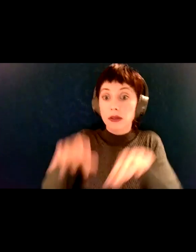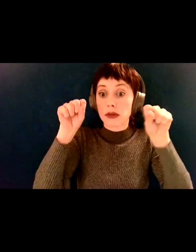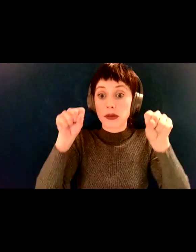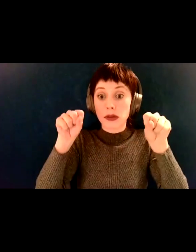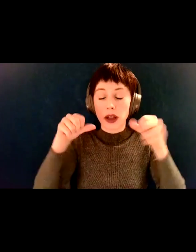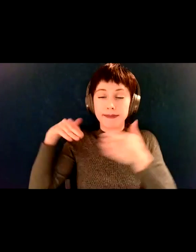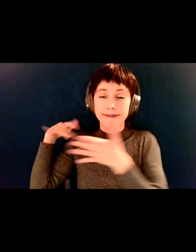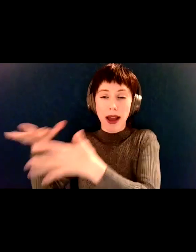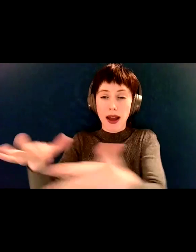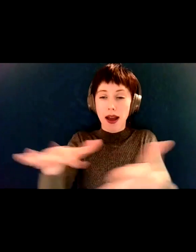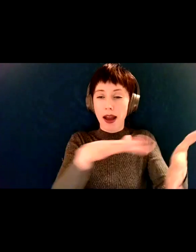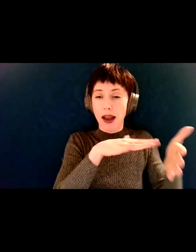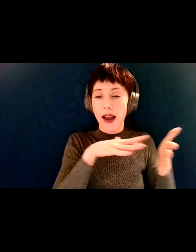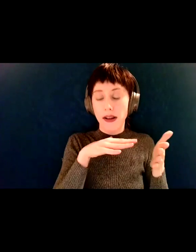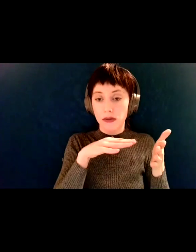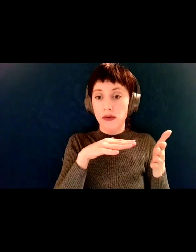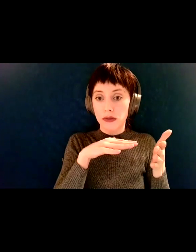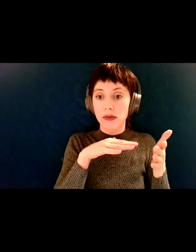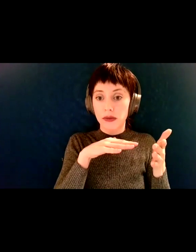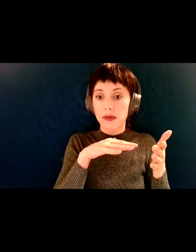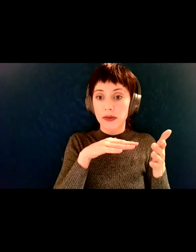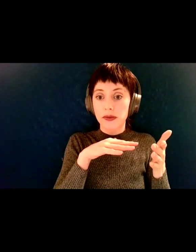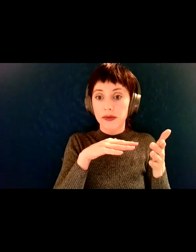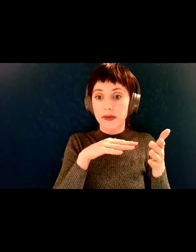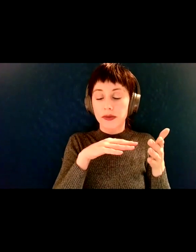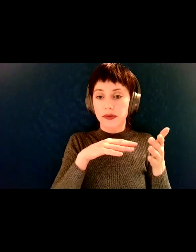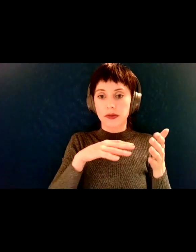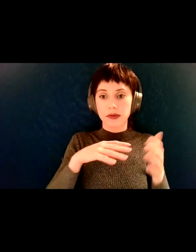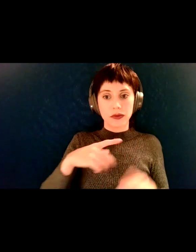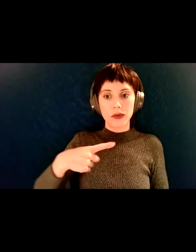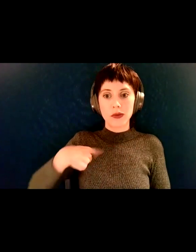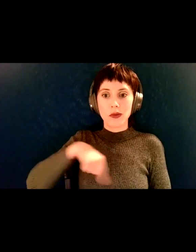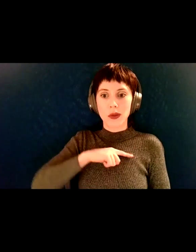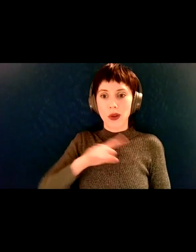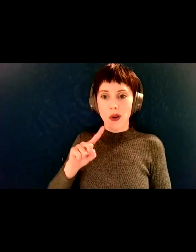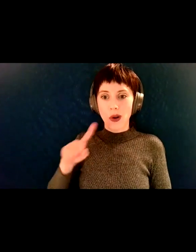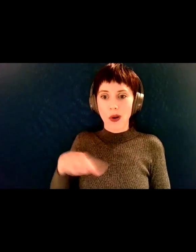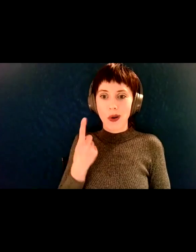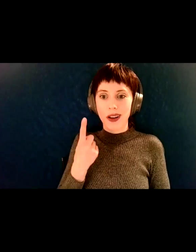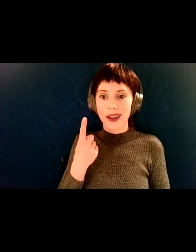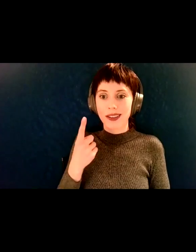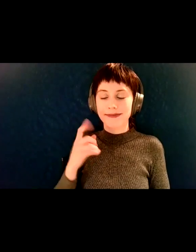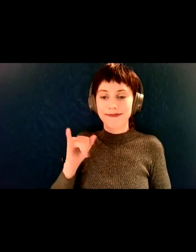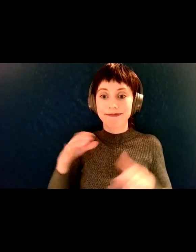the, the disability population, we're, we're the only minority that folks can join in an instant.